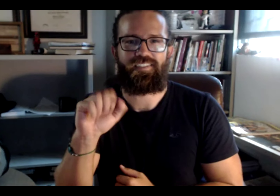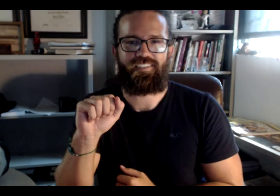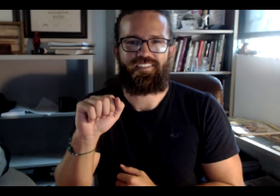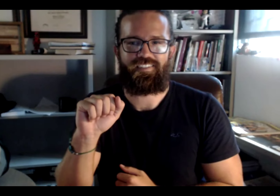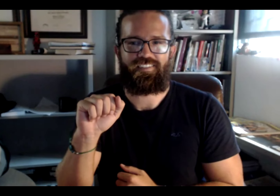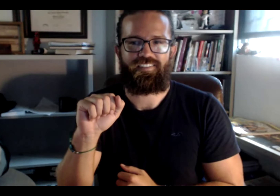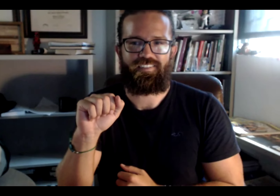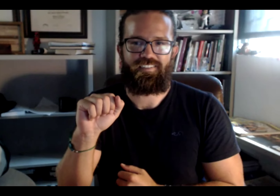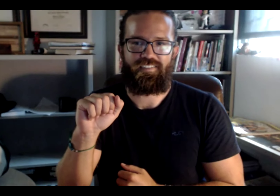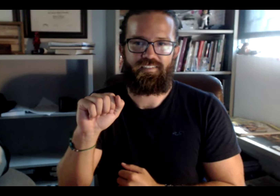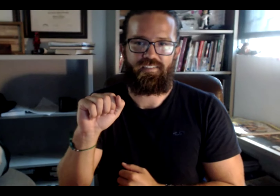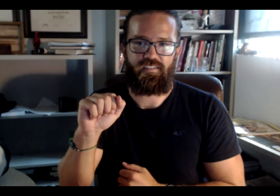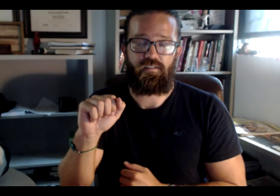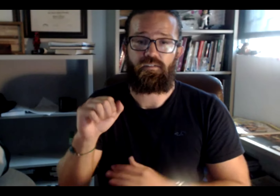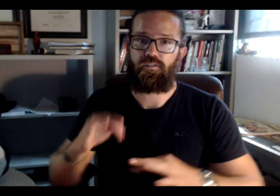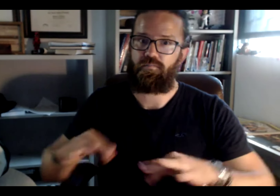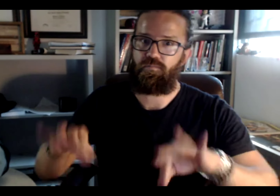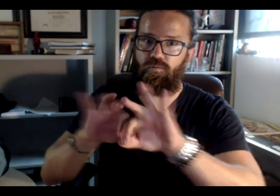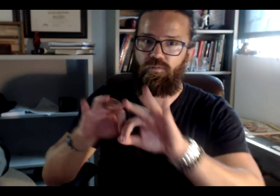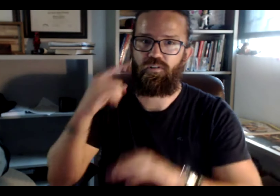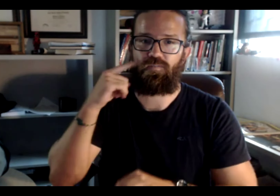work with your classmates as well.